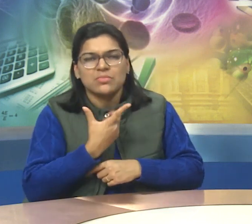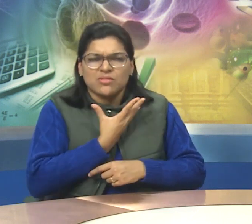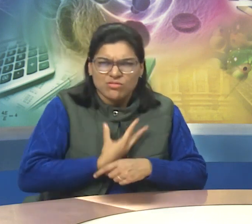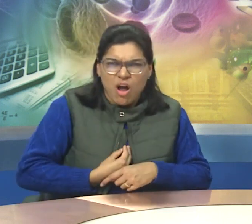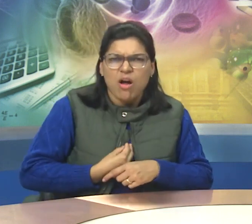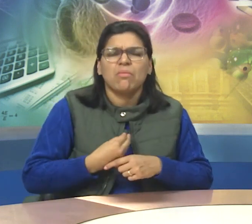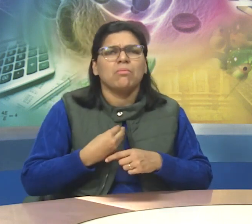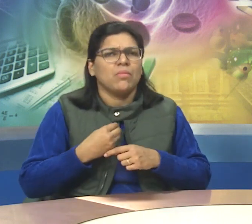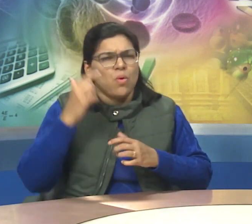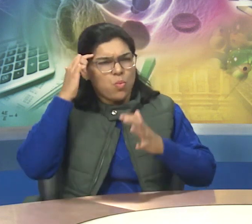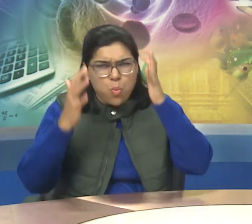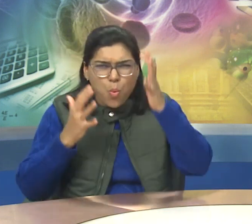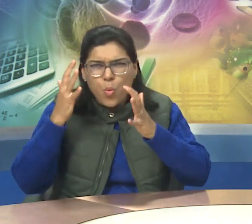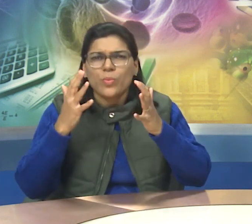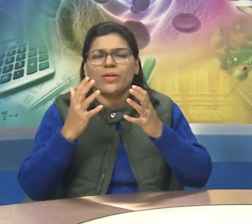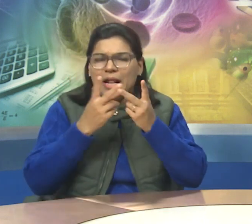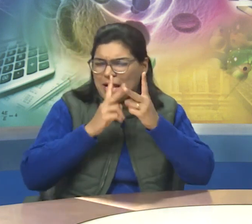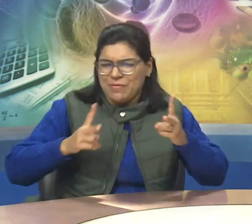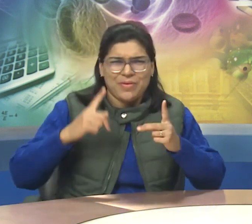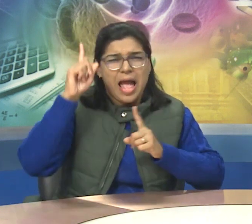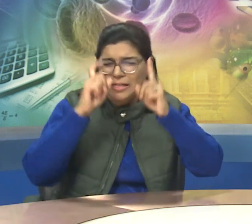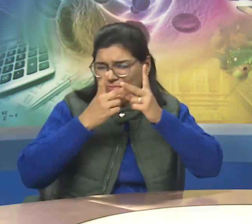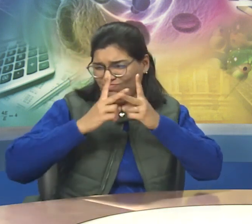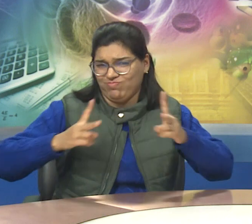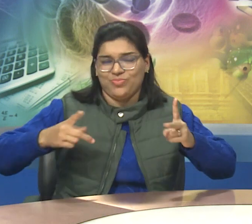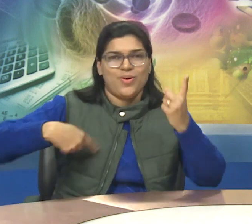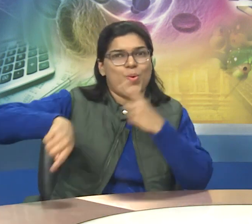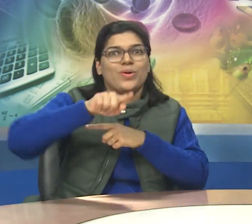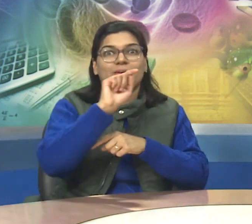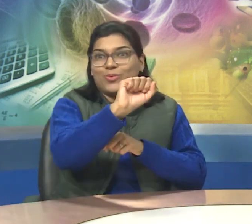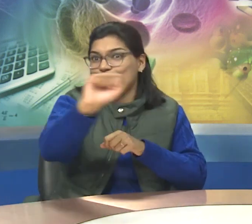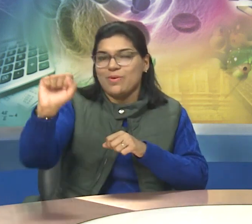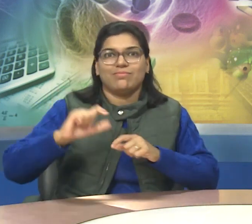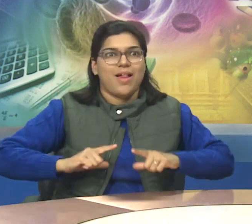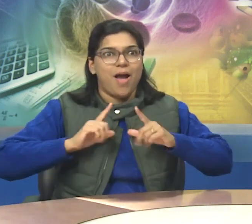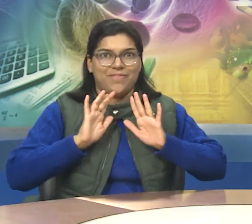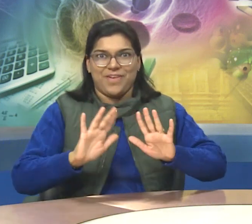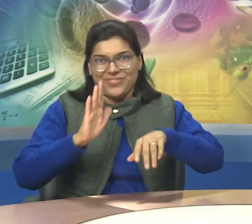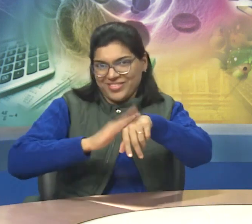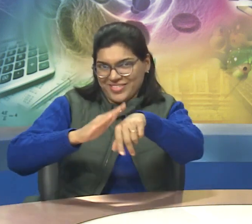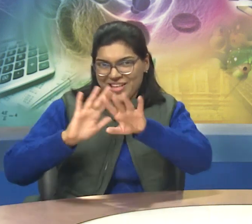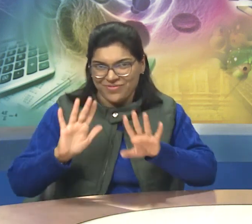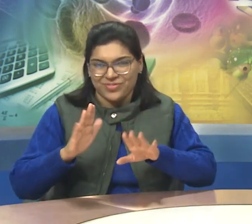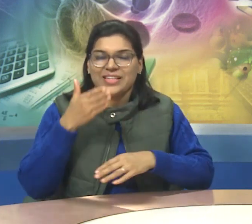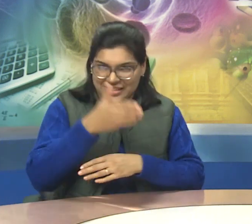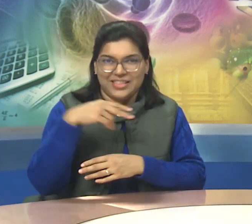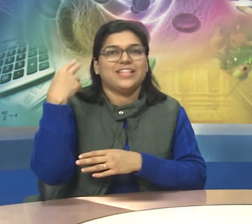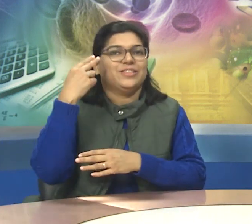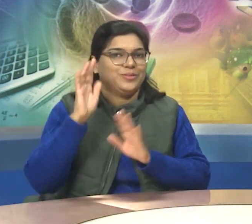emotions such as happy, sad, anger, stress, and different kinds of emotions we have and experienced